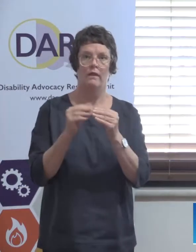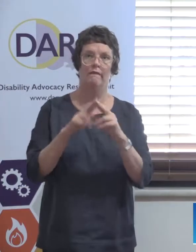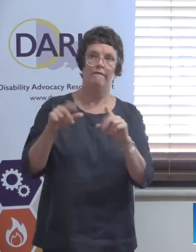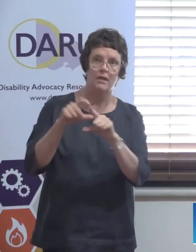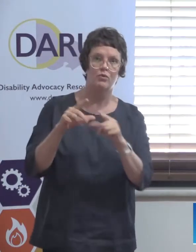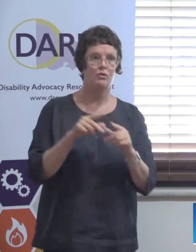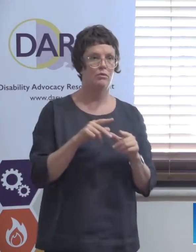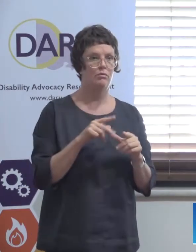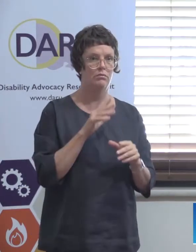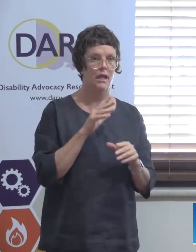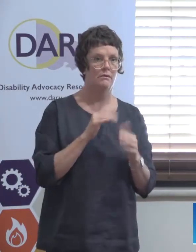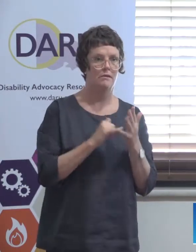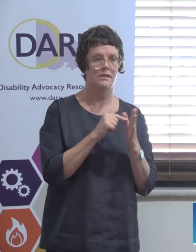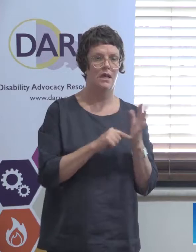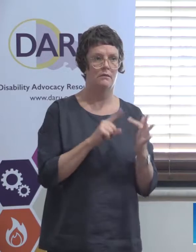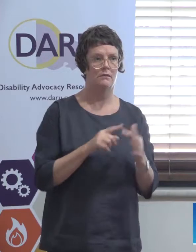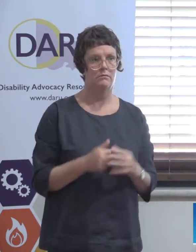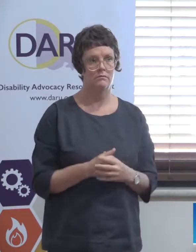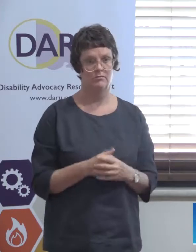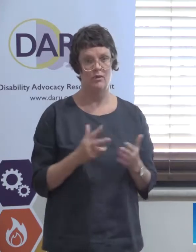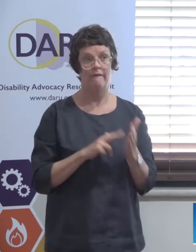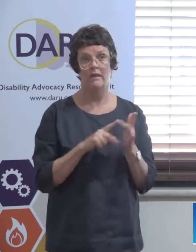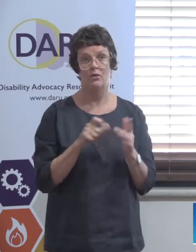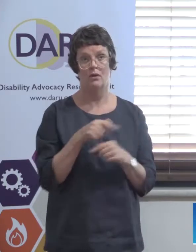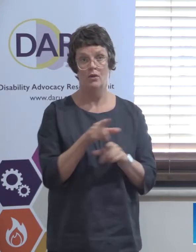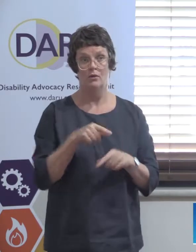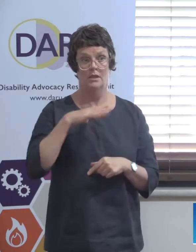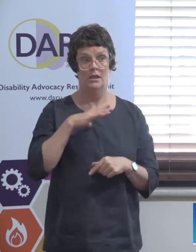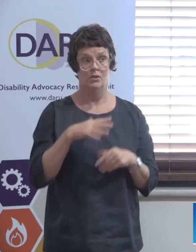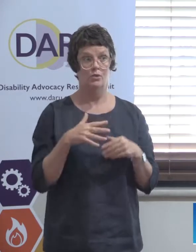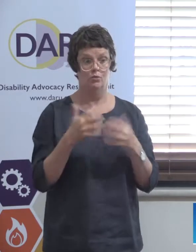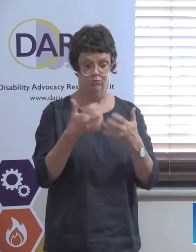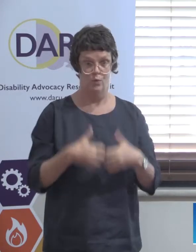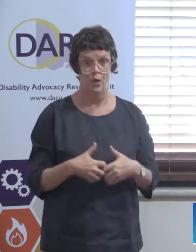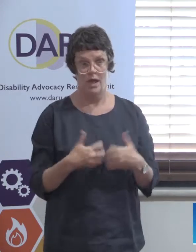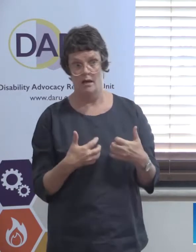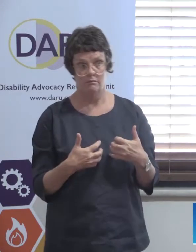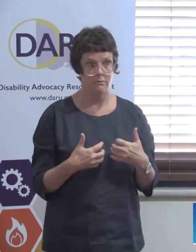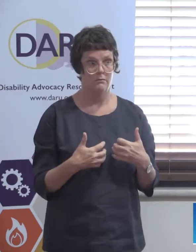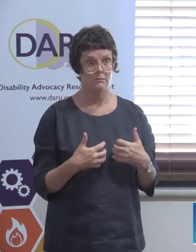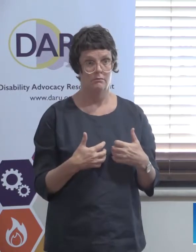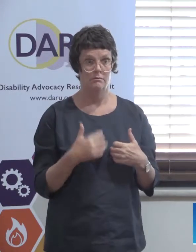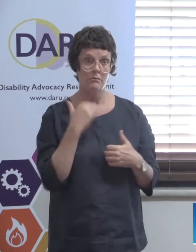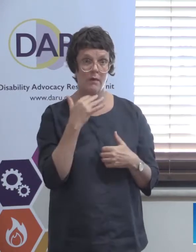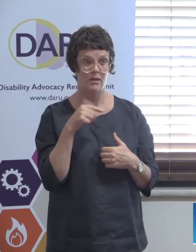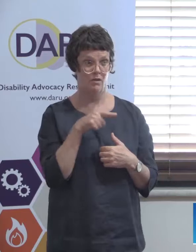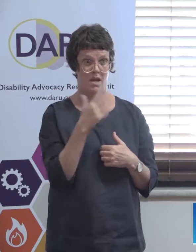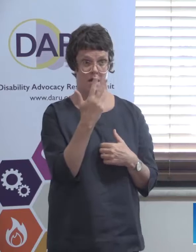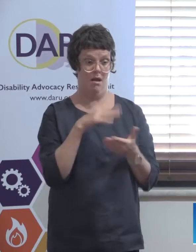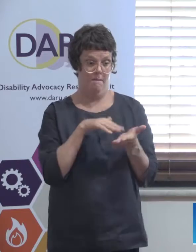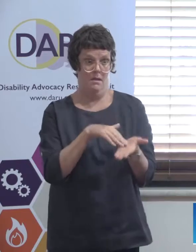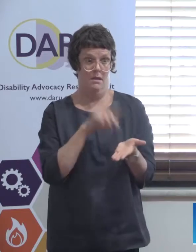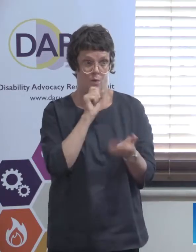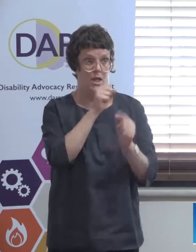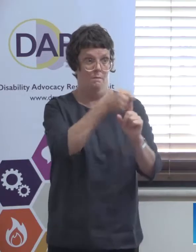pick up and do as well to work out how much of that nine million is going to have an impact and the